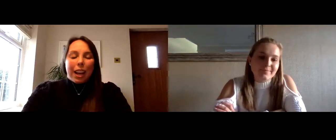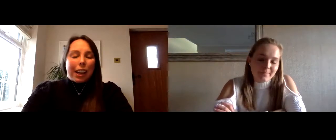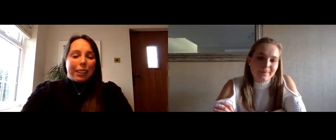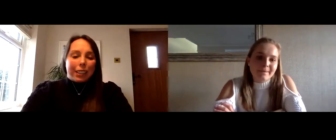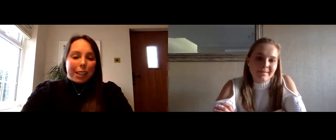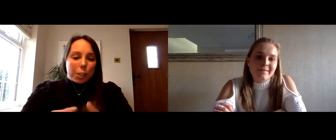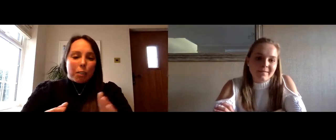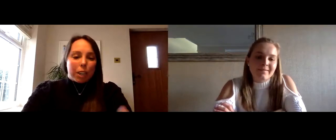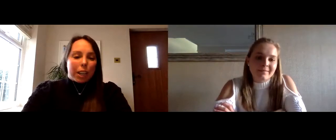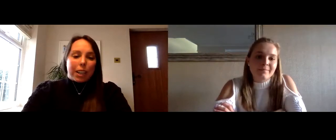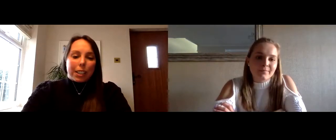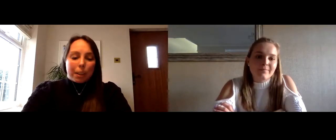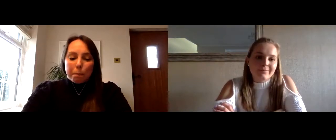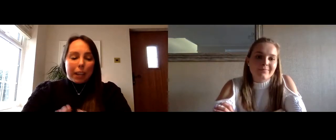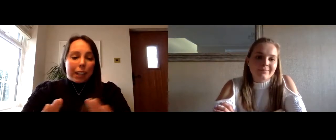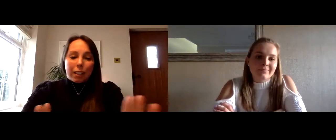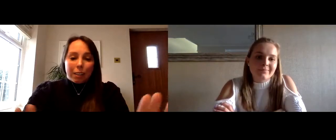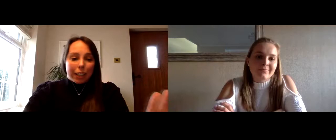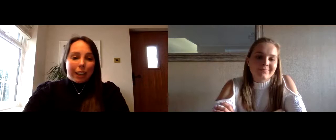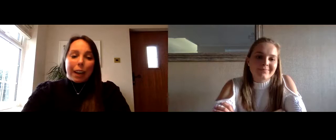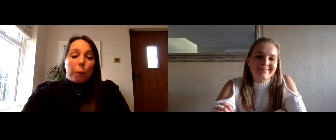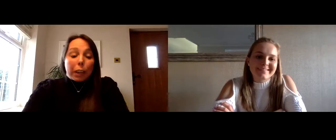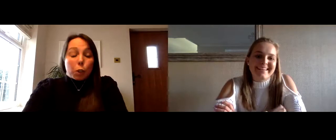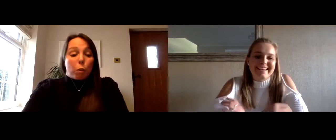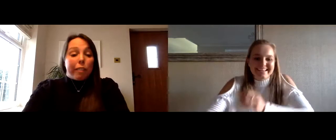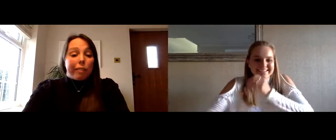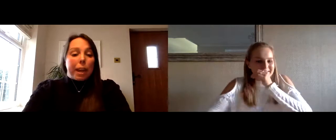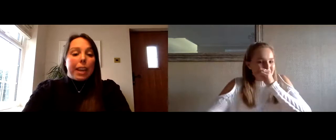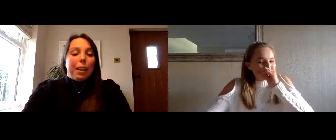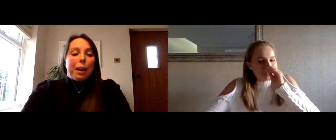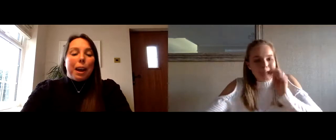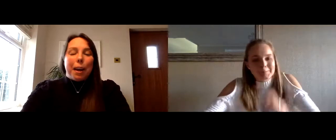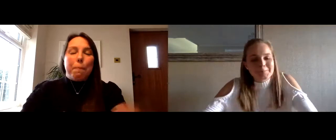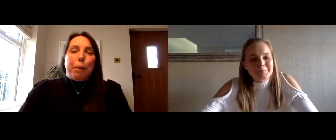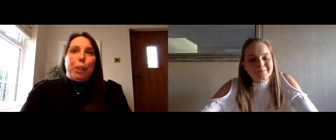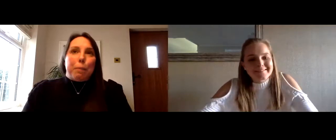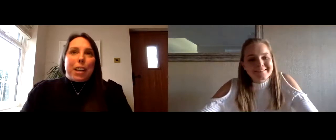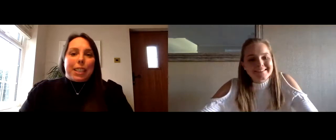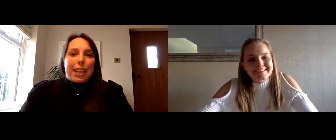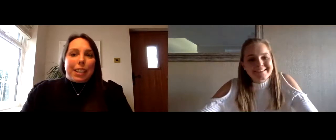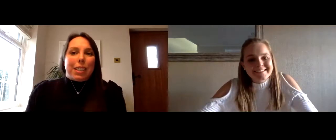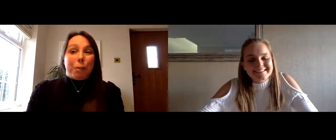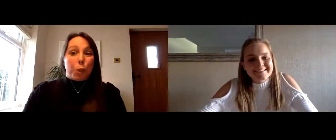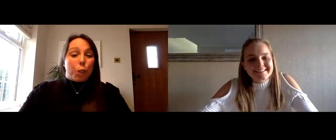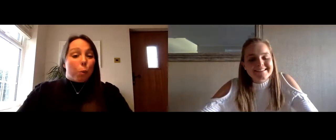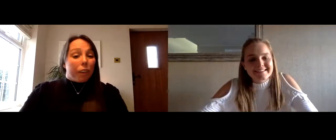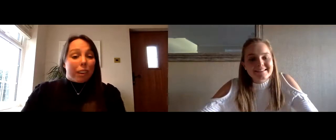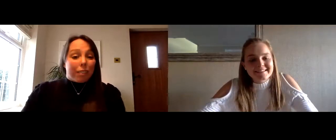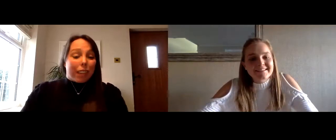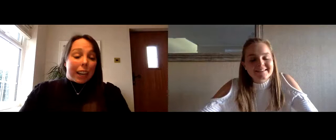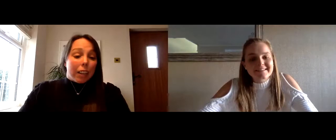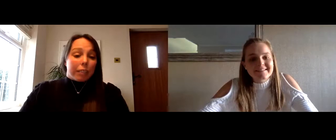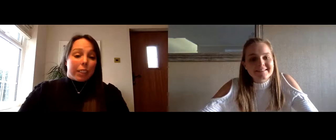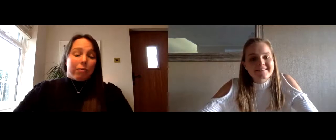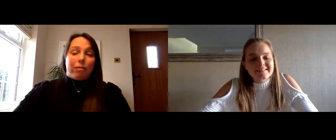and i soon realized that ballet hockey and that they just weren't for me um but gymnastics was the one